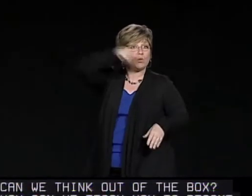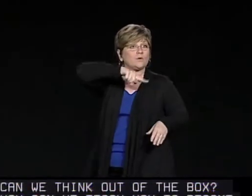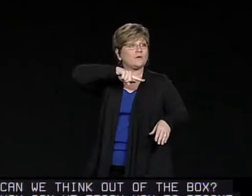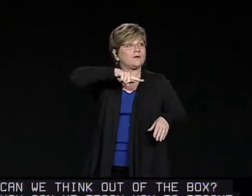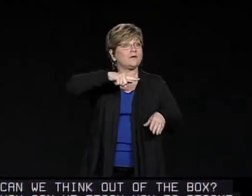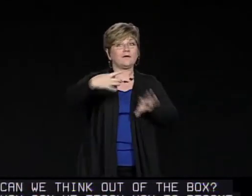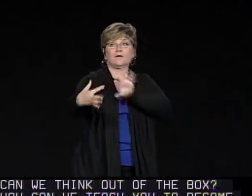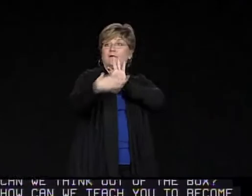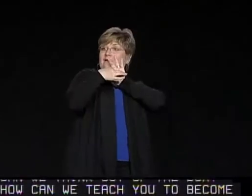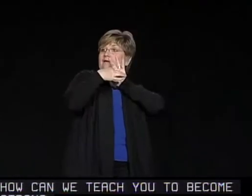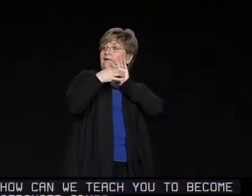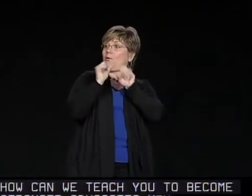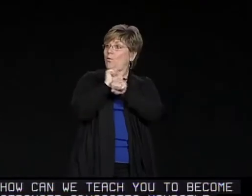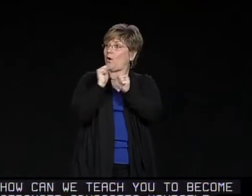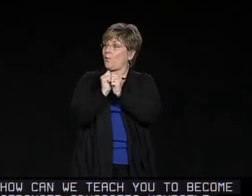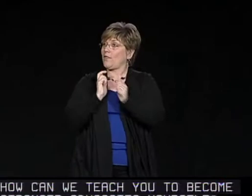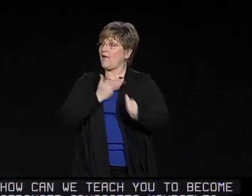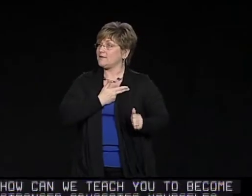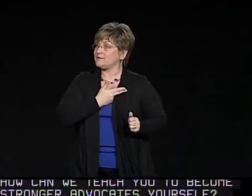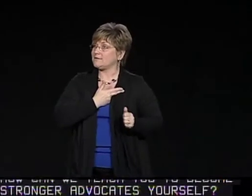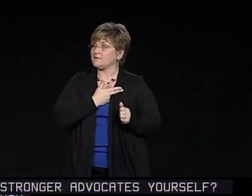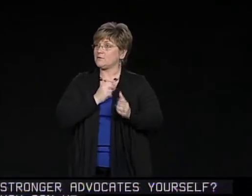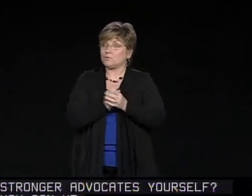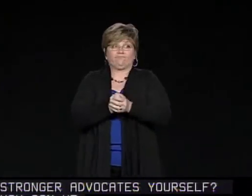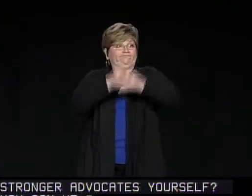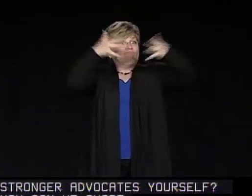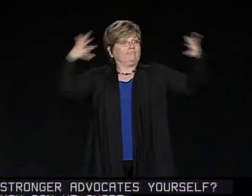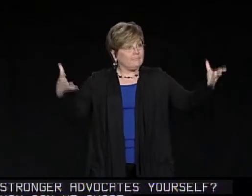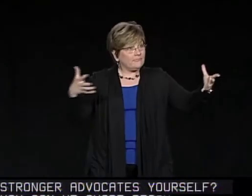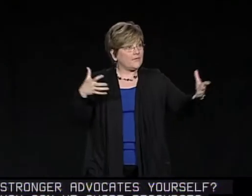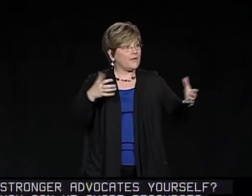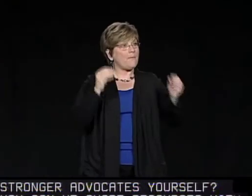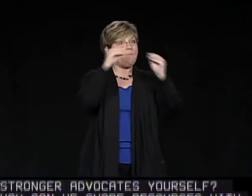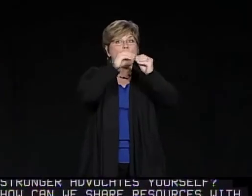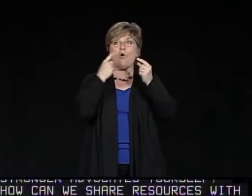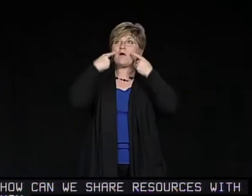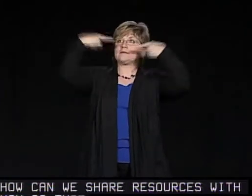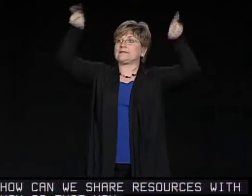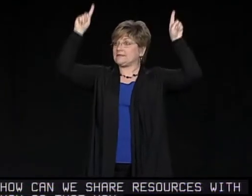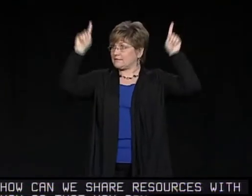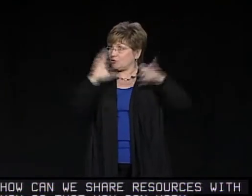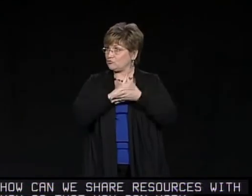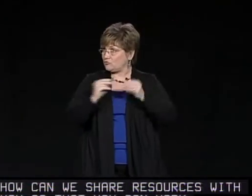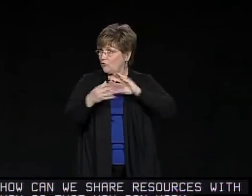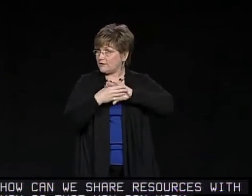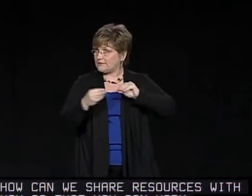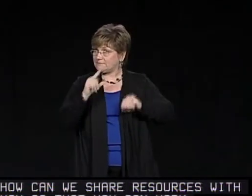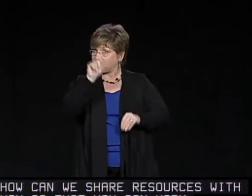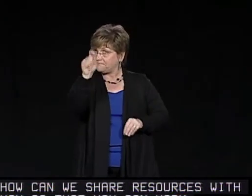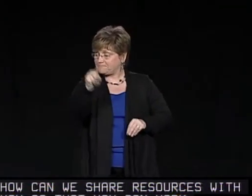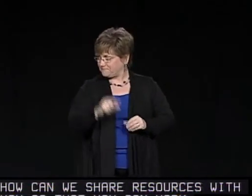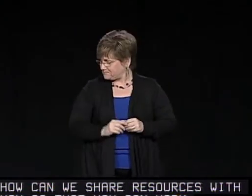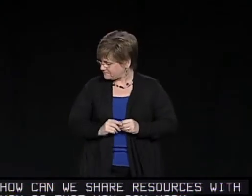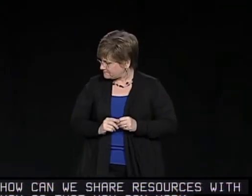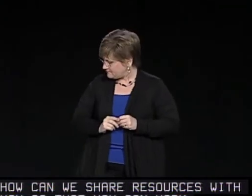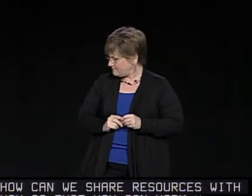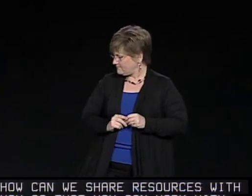How can we share resources with you so that you can work with us and we can become more